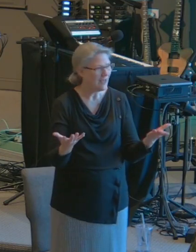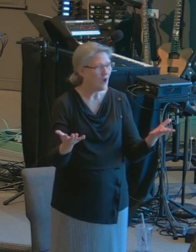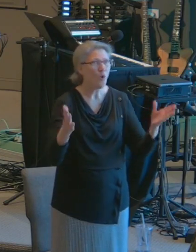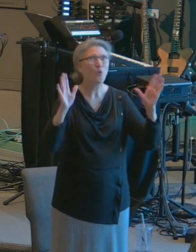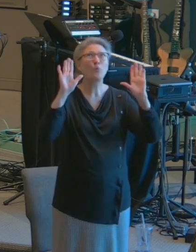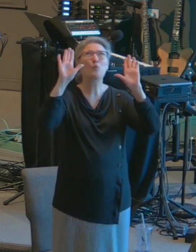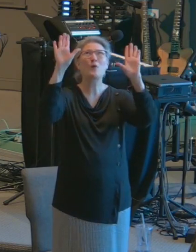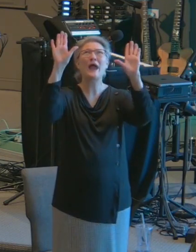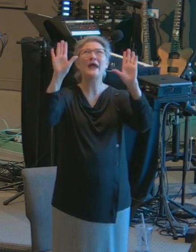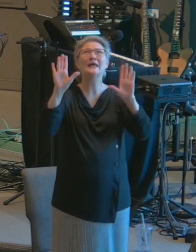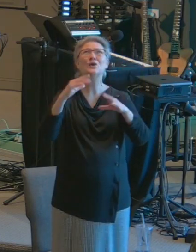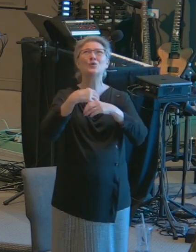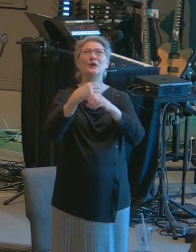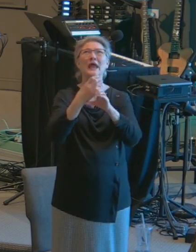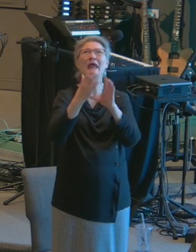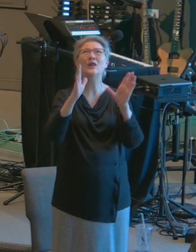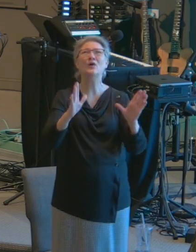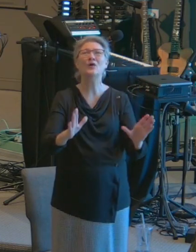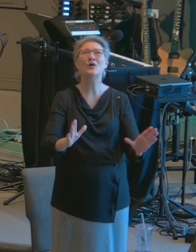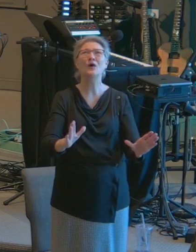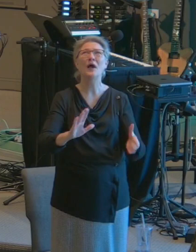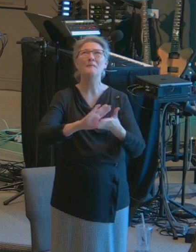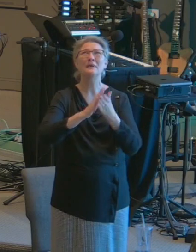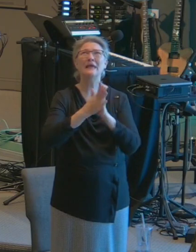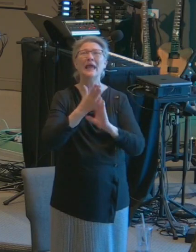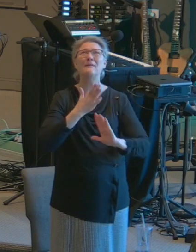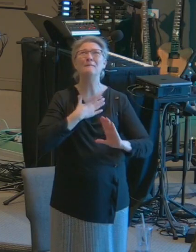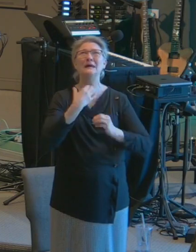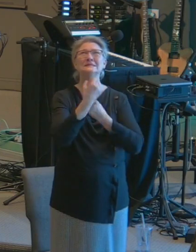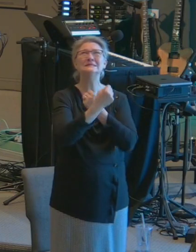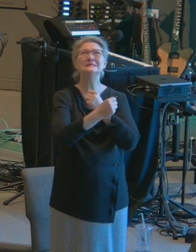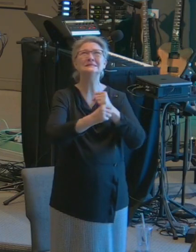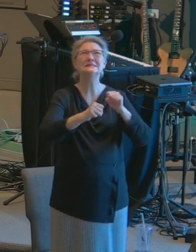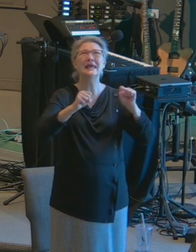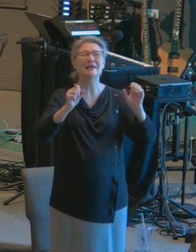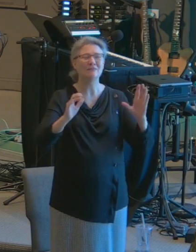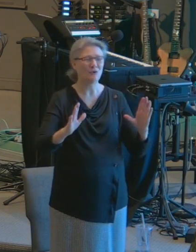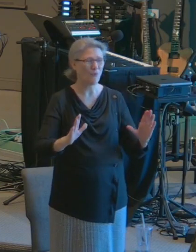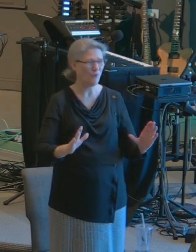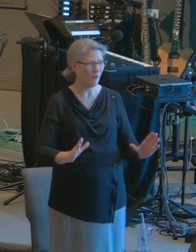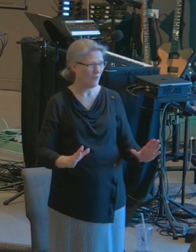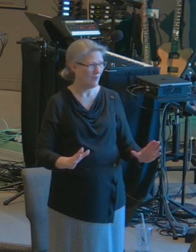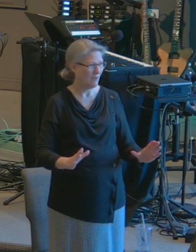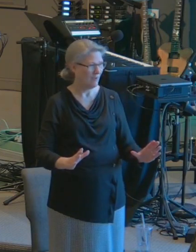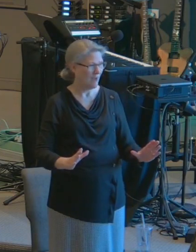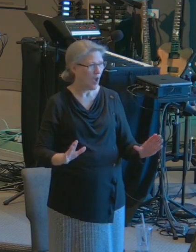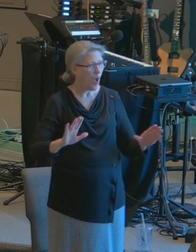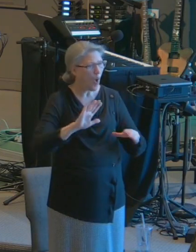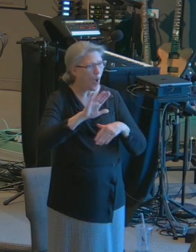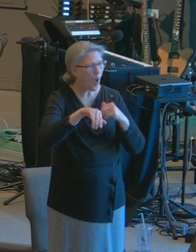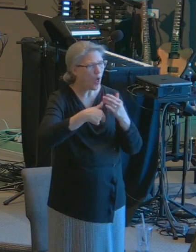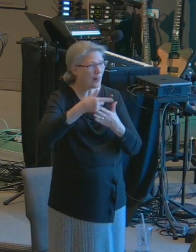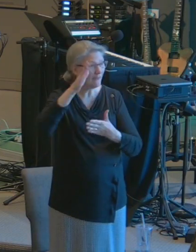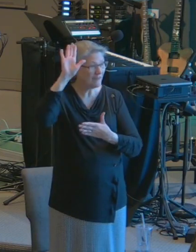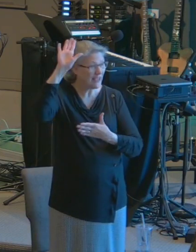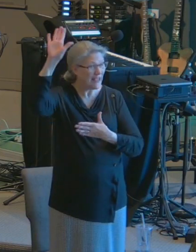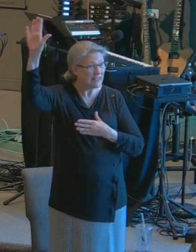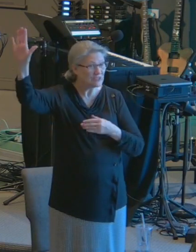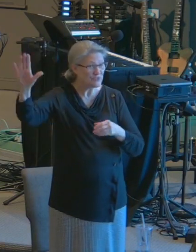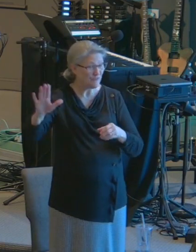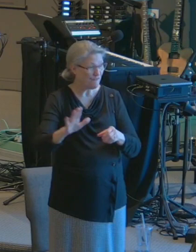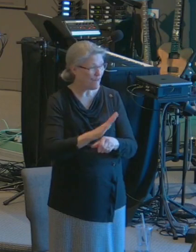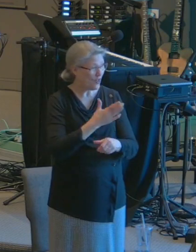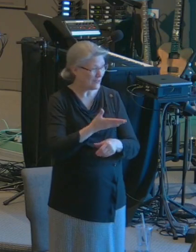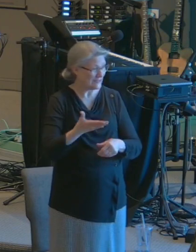great Creator became my Savior. And all of God's fullness